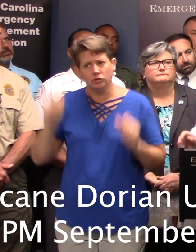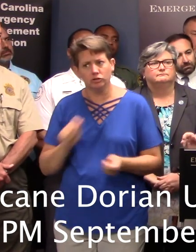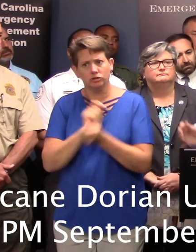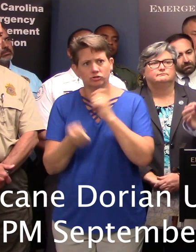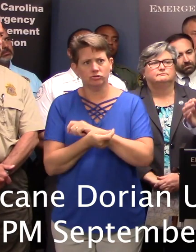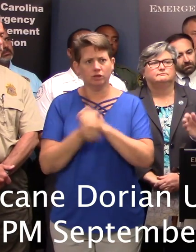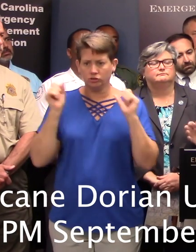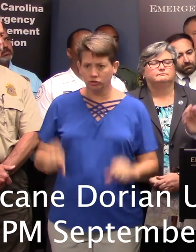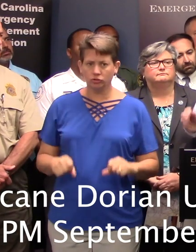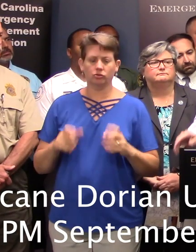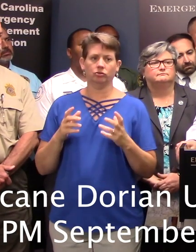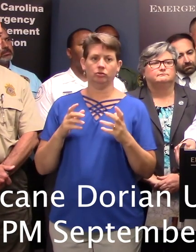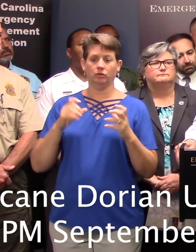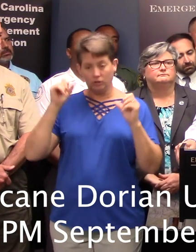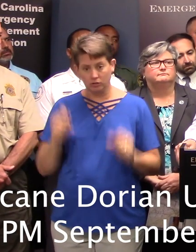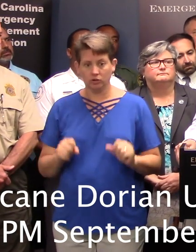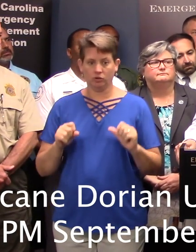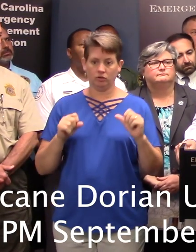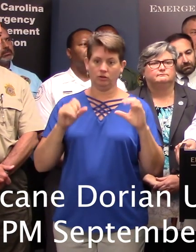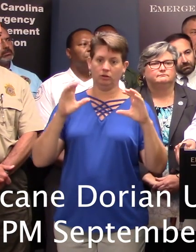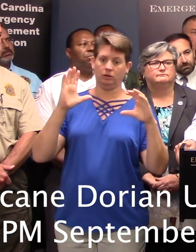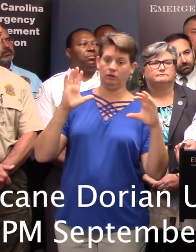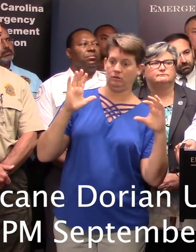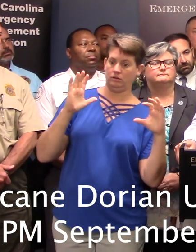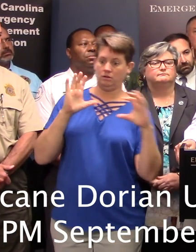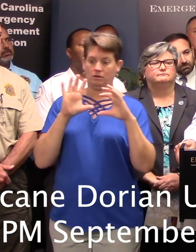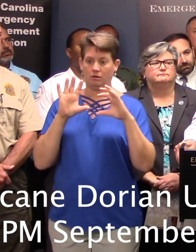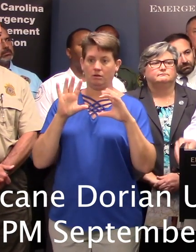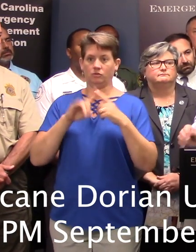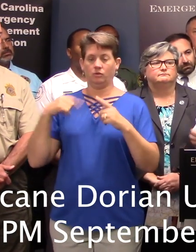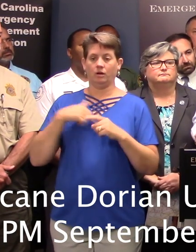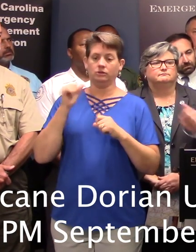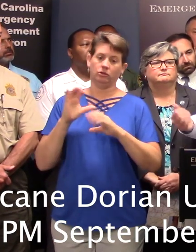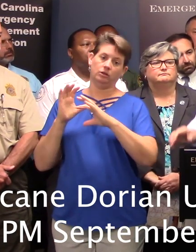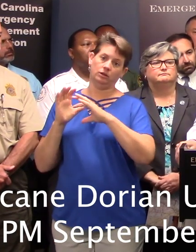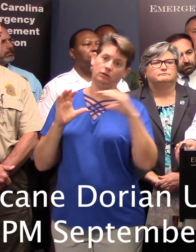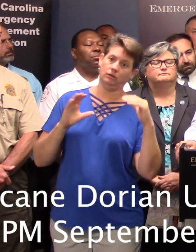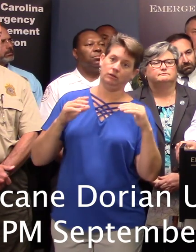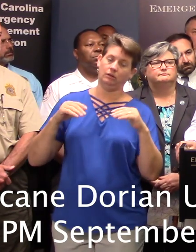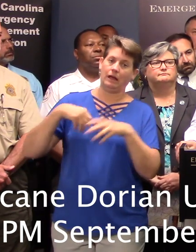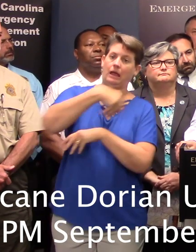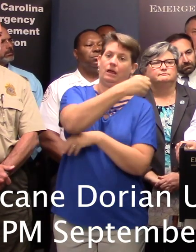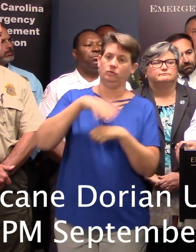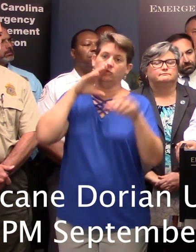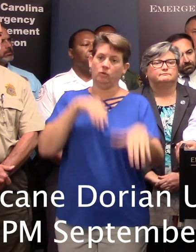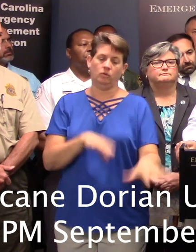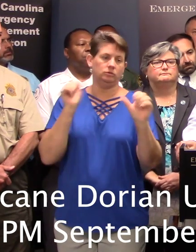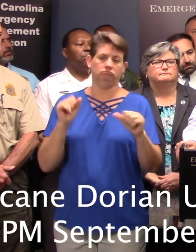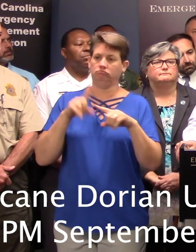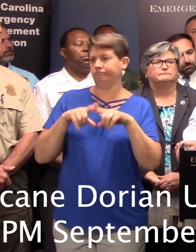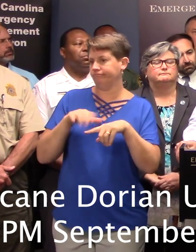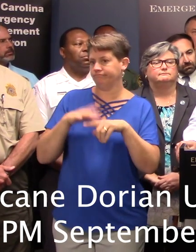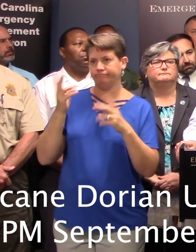could change more to the west inland, which would be even worse, or it could turn and go out to